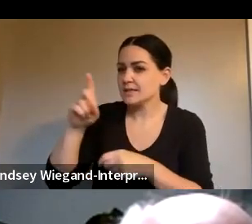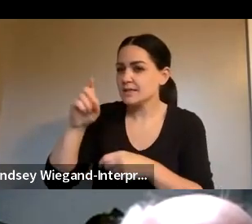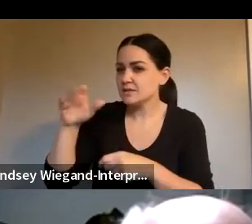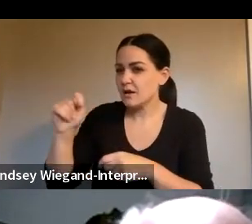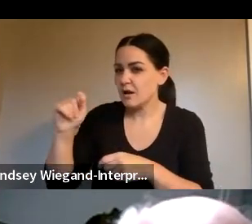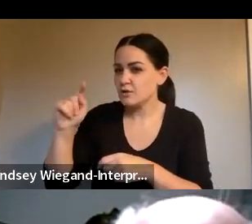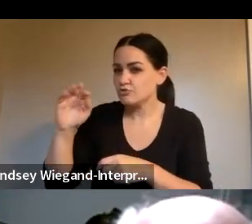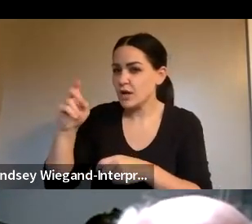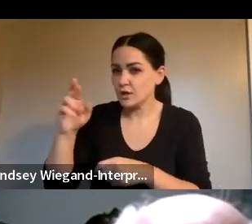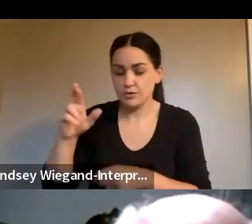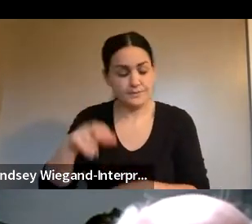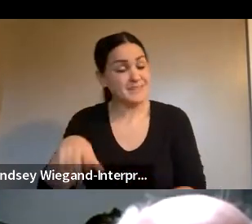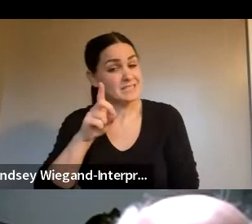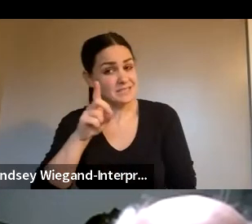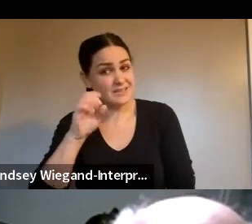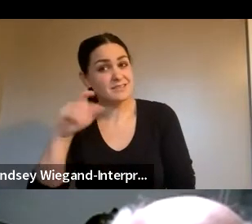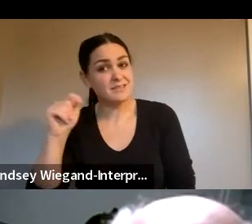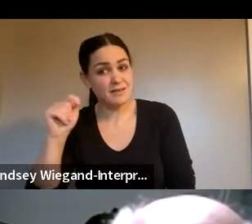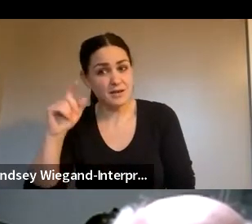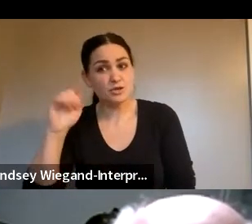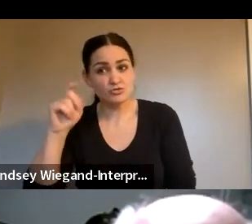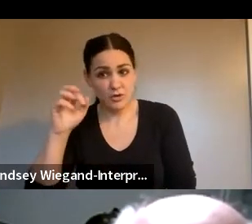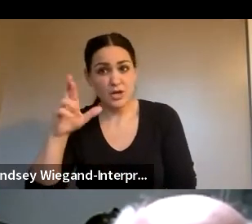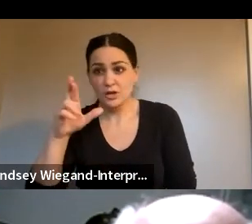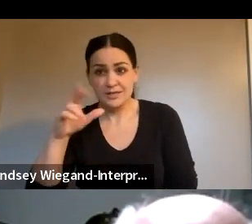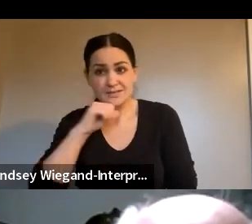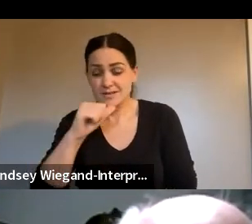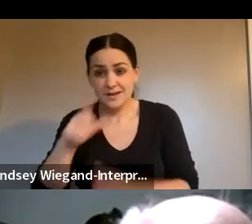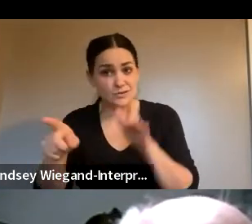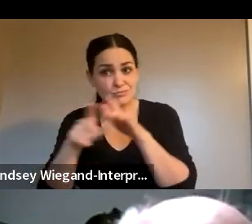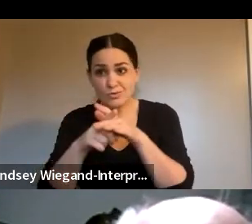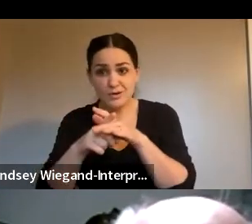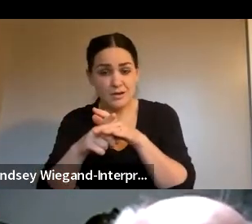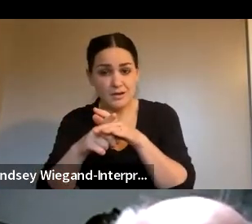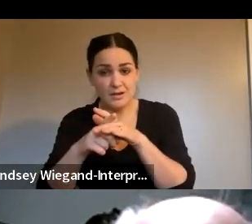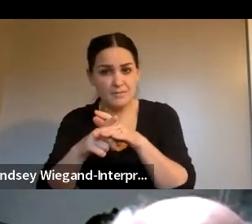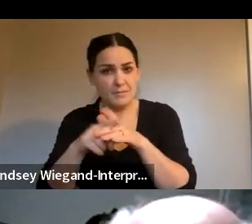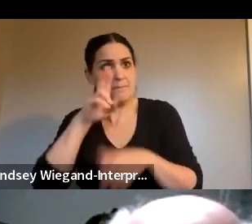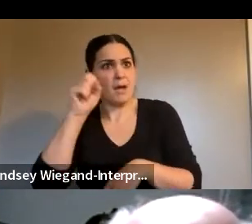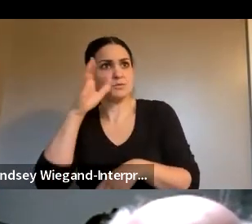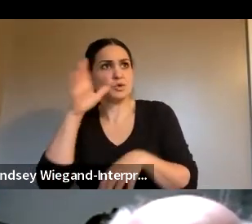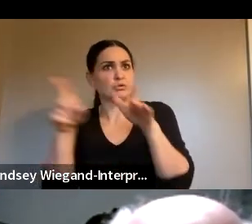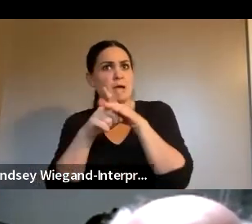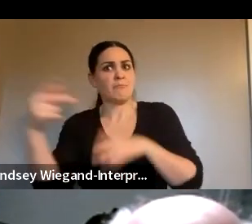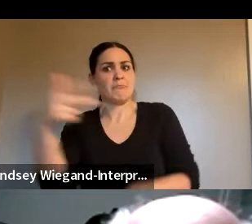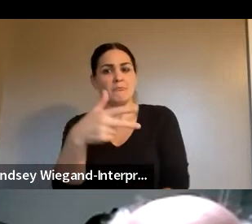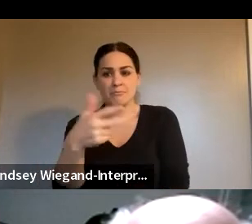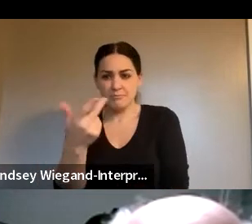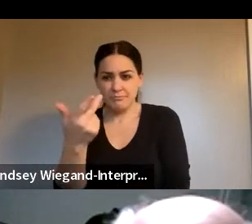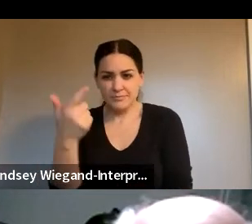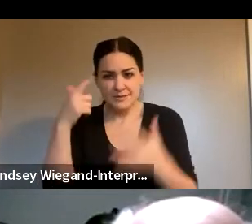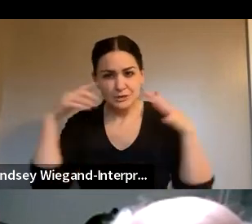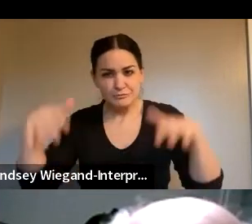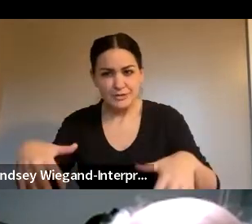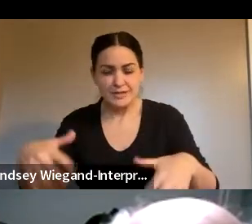tracker is not there. And then the bus shows up and it's like, oh, look at this. It doesn't happen very often. It just